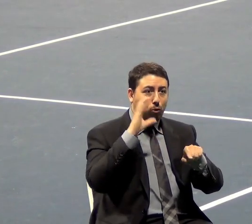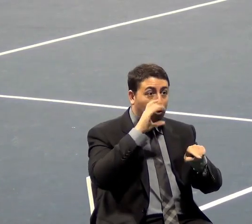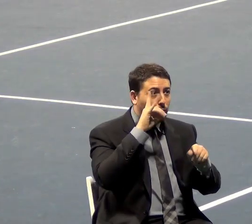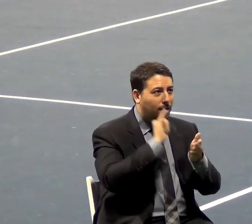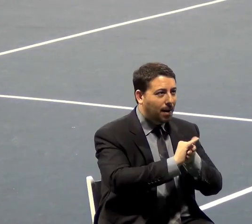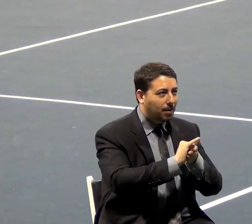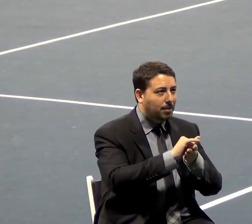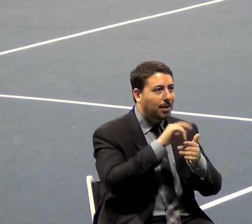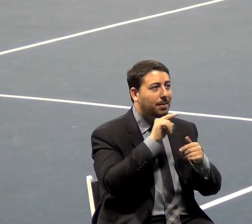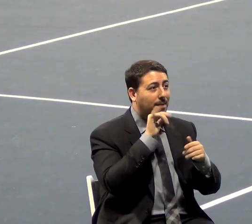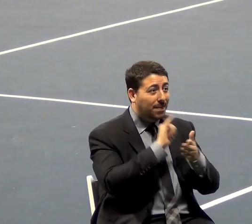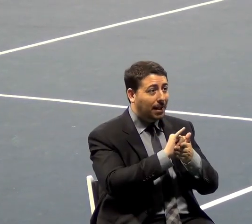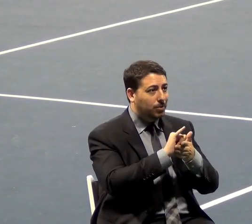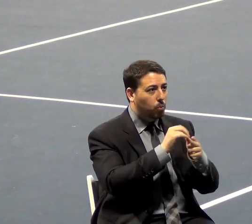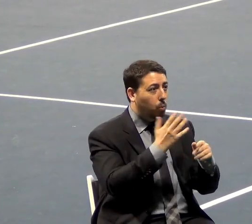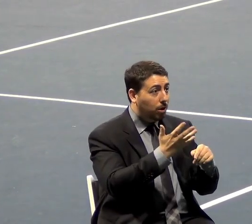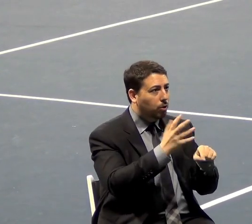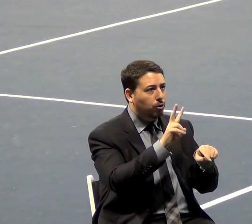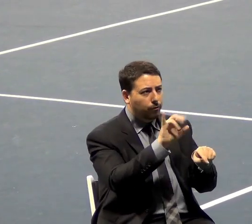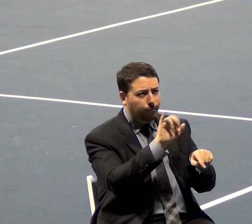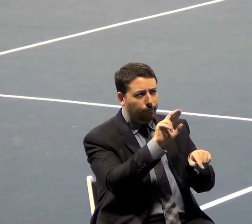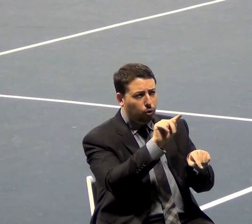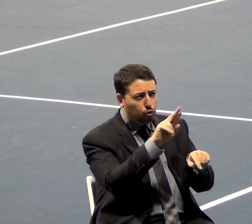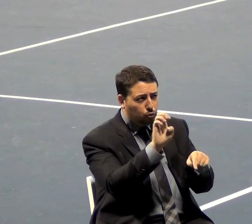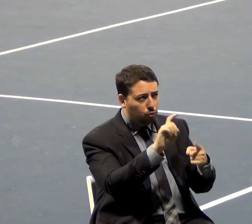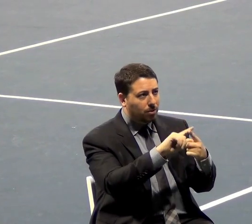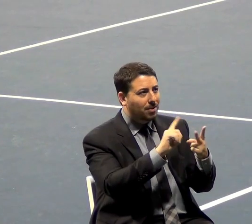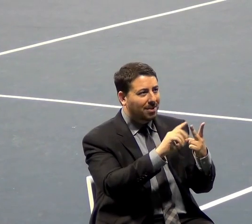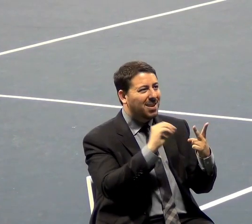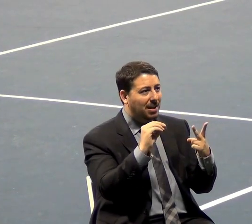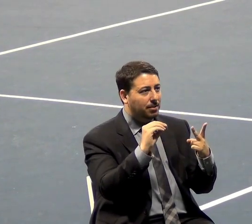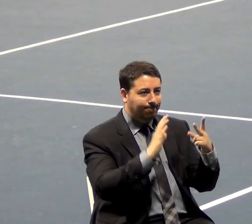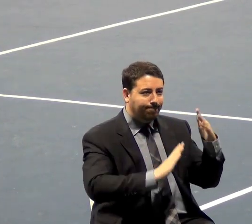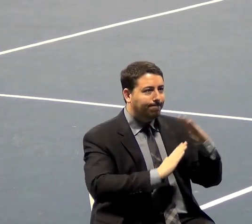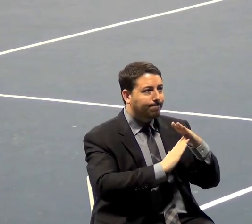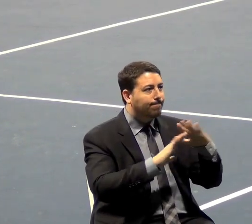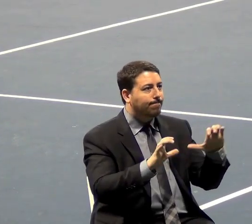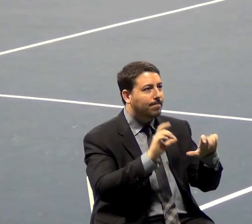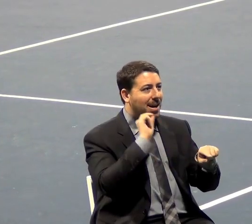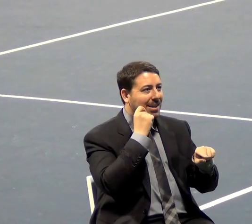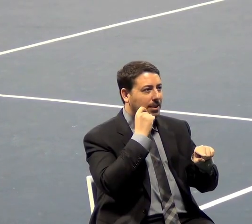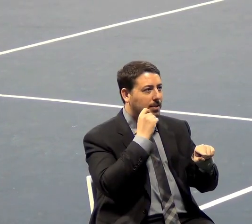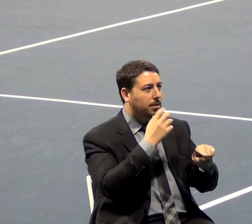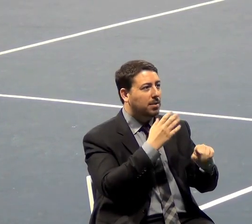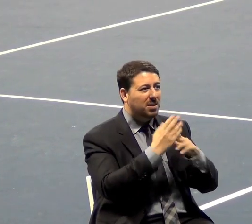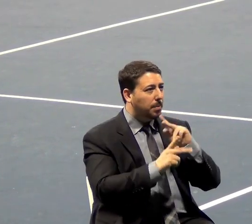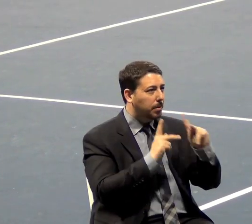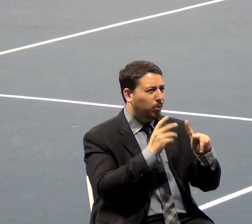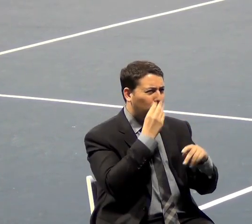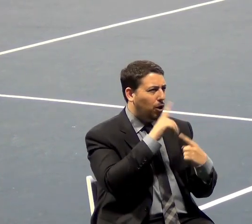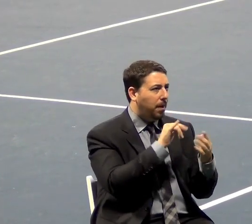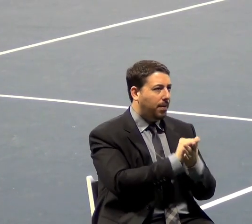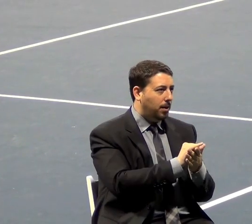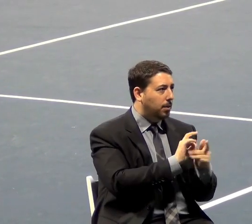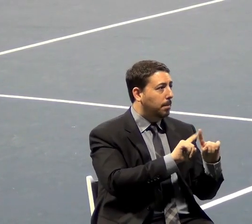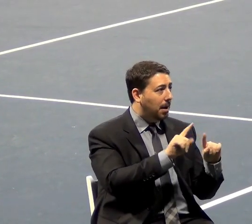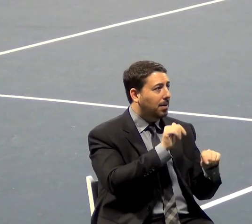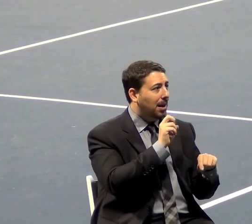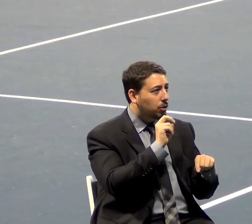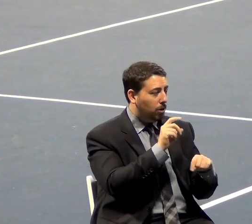excellence. I think that's what our goals in life ought to be. Some people might not care too much about that, but as long as they lead their life the way